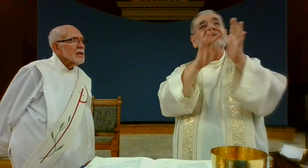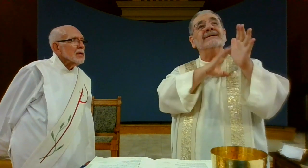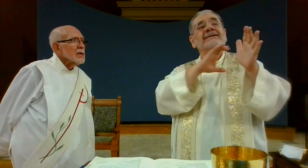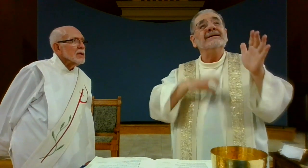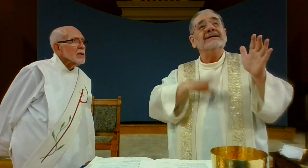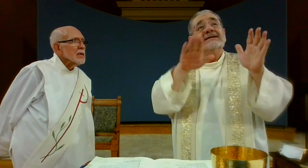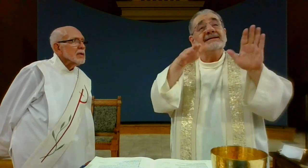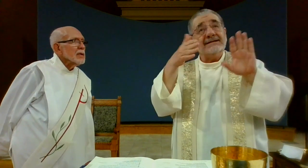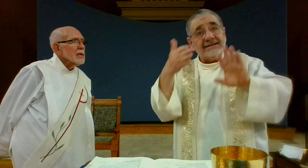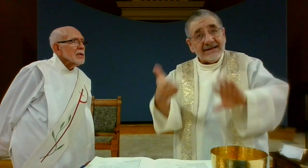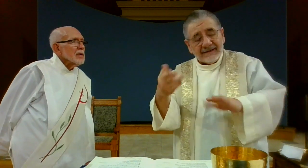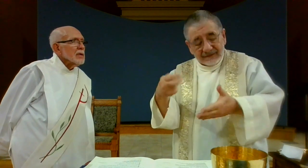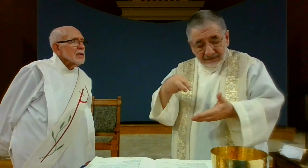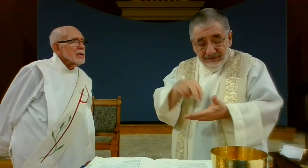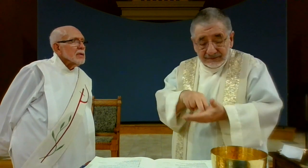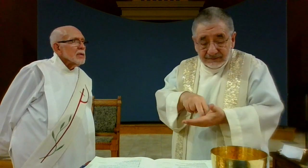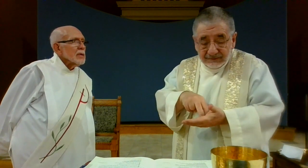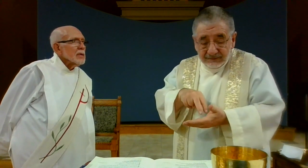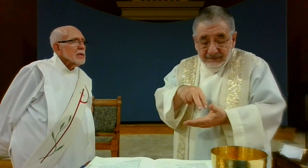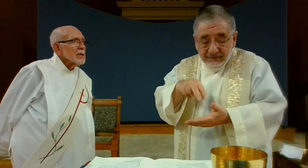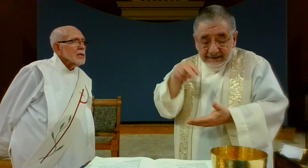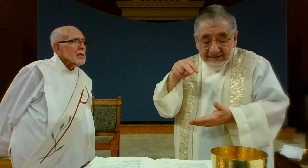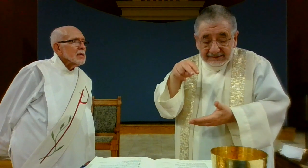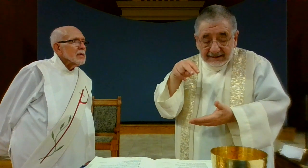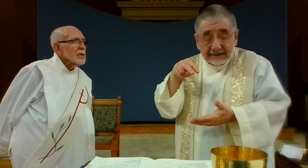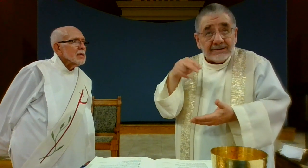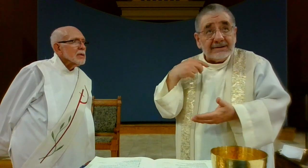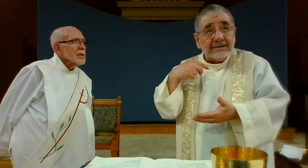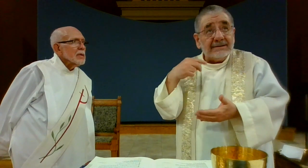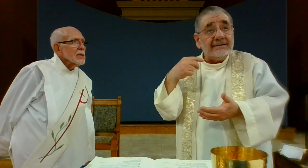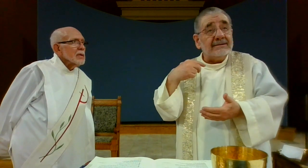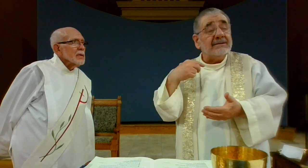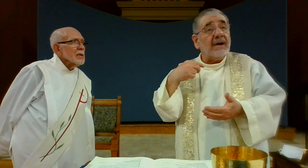Therefore, as we celebrate the memorial of his death and resurrection.